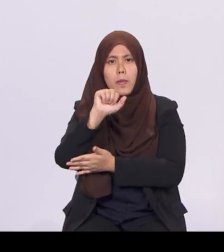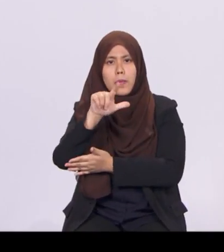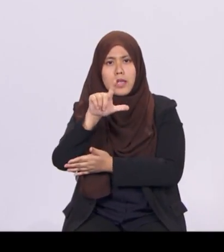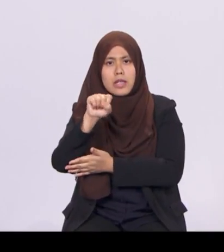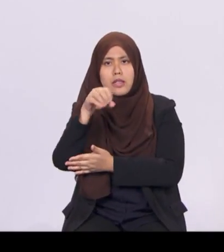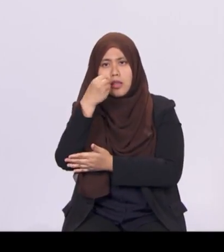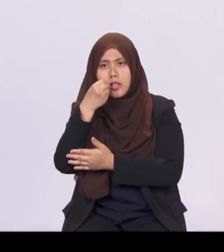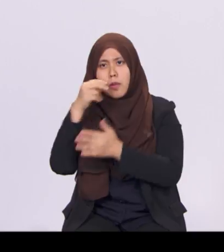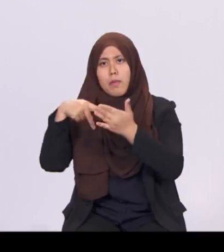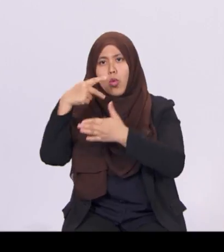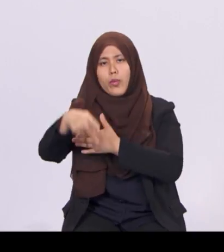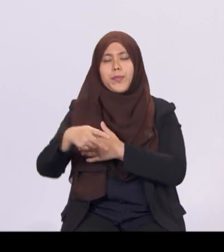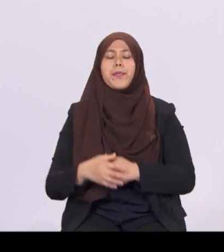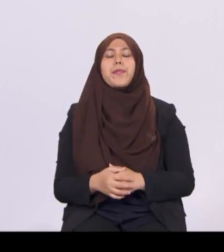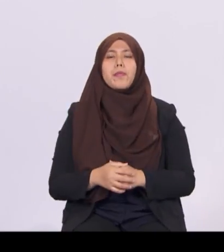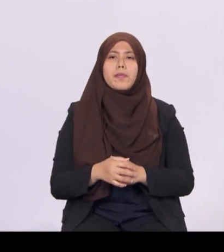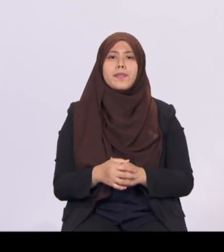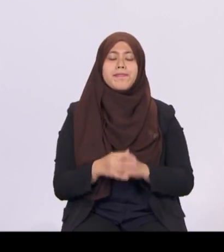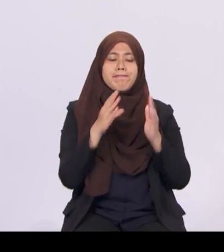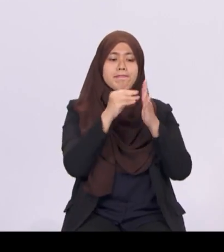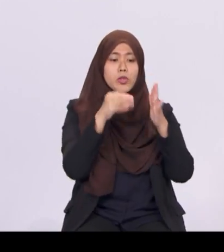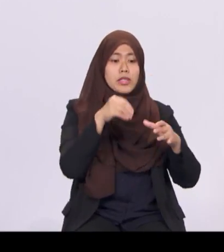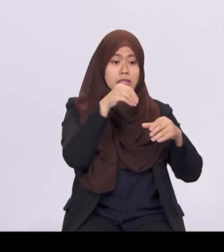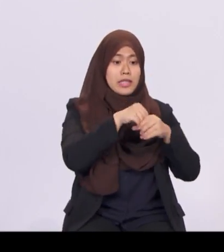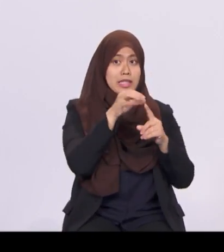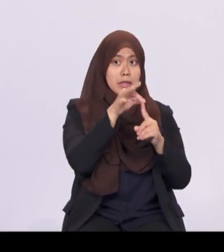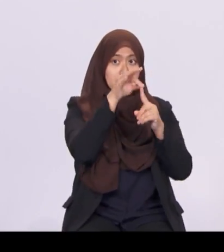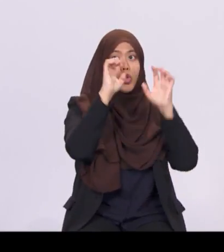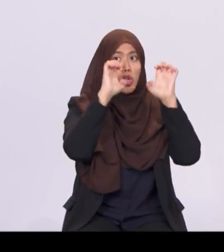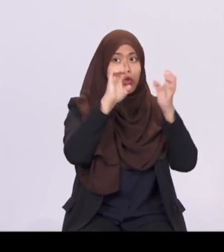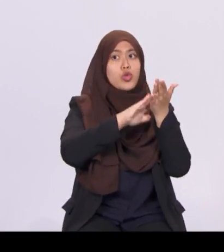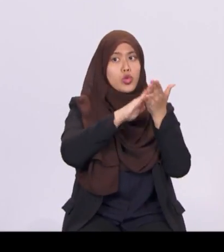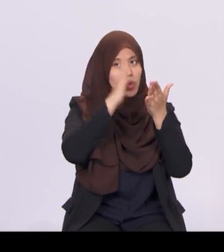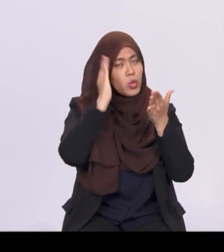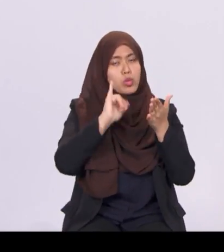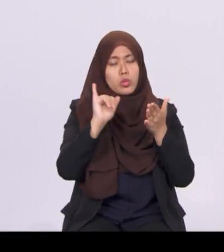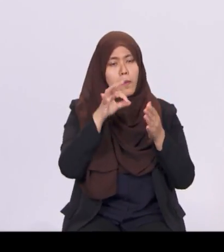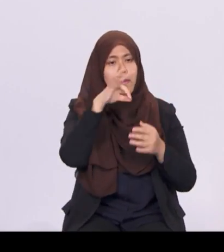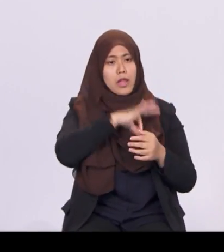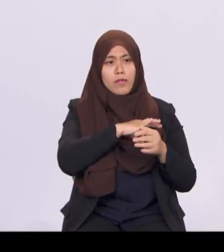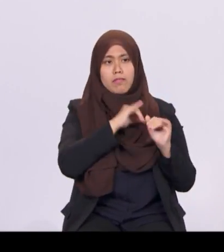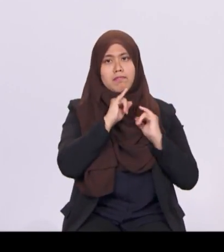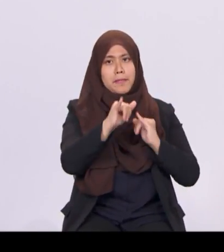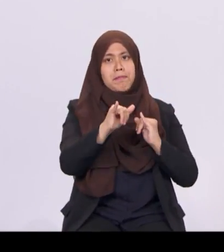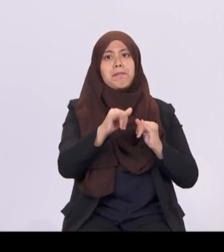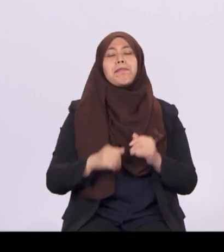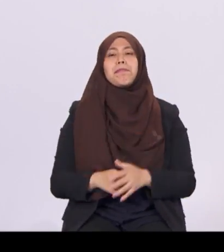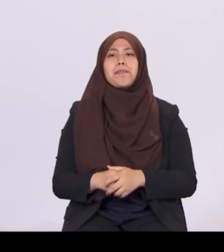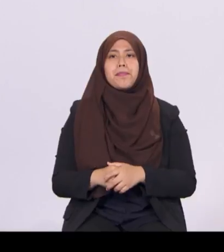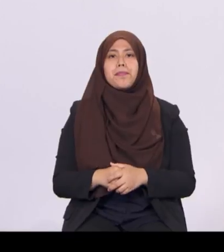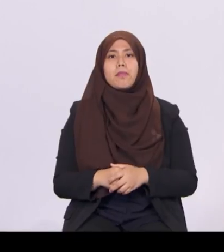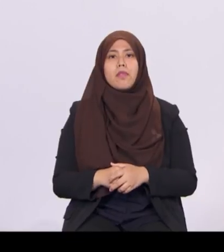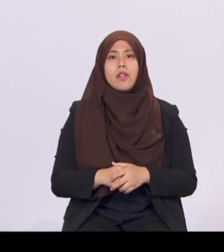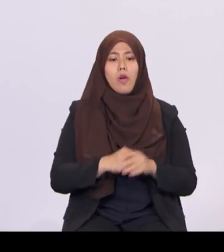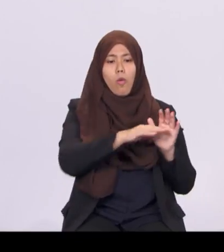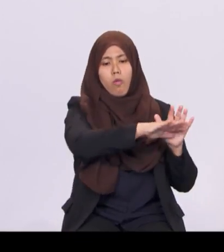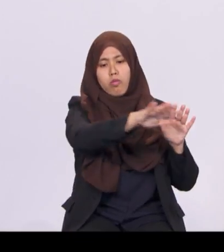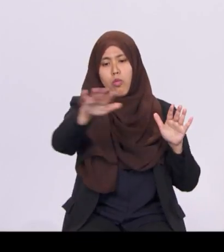Students in special education schools will also benefit from these enhancements. Overall, these schemes will